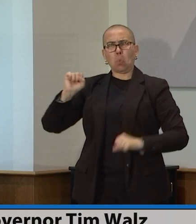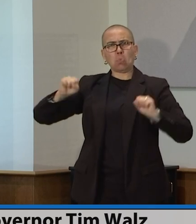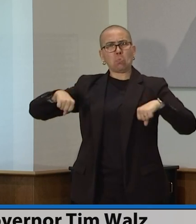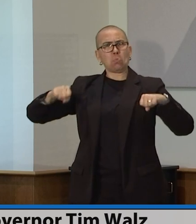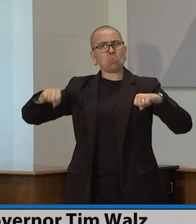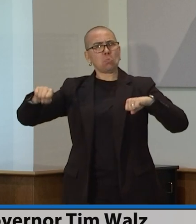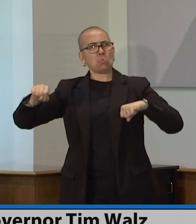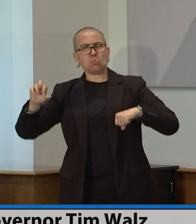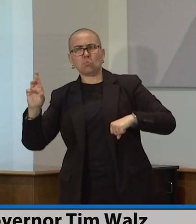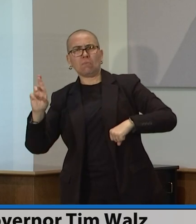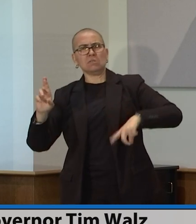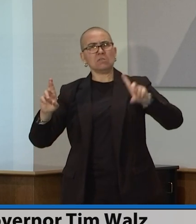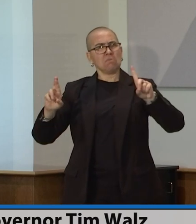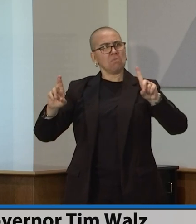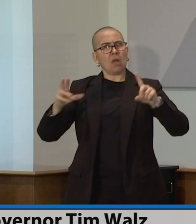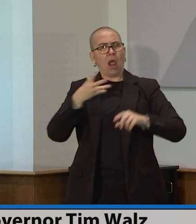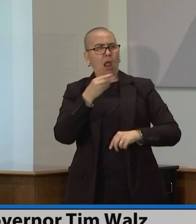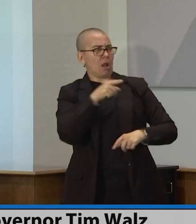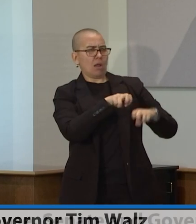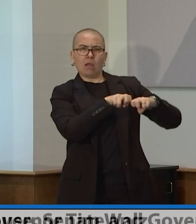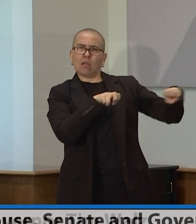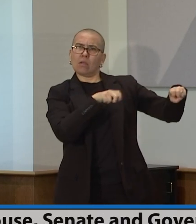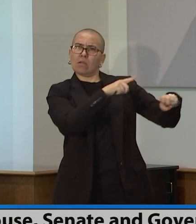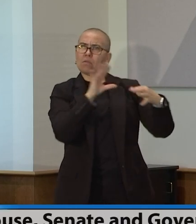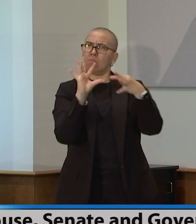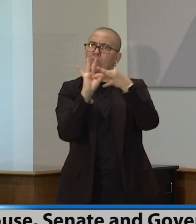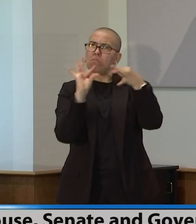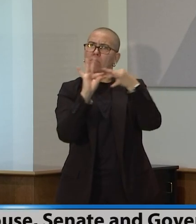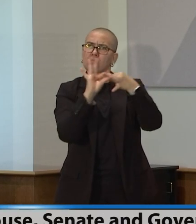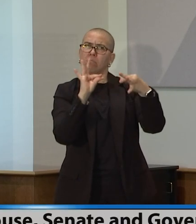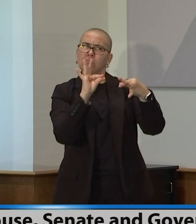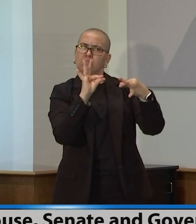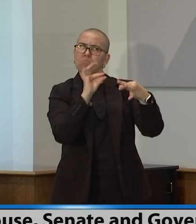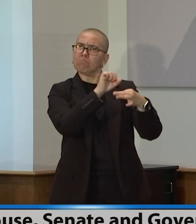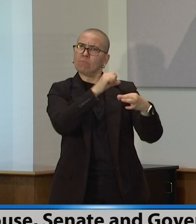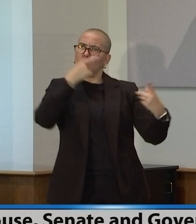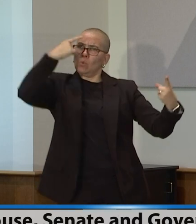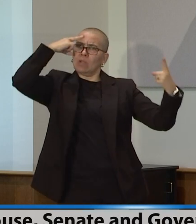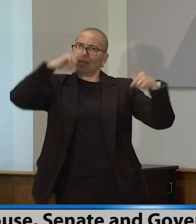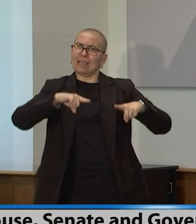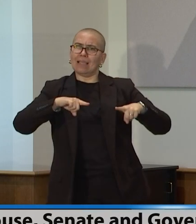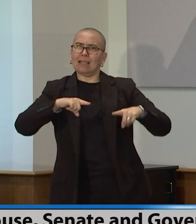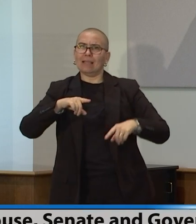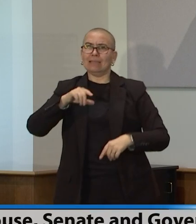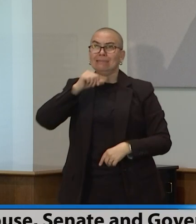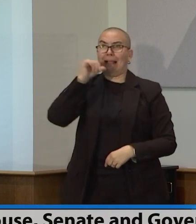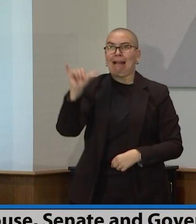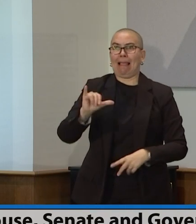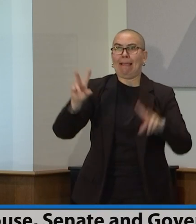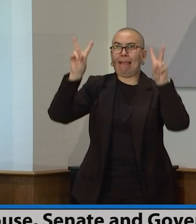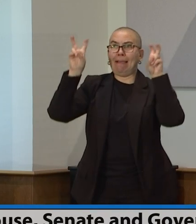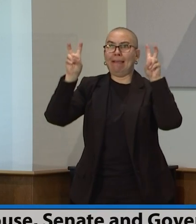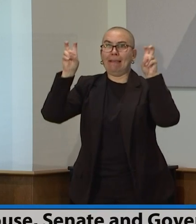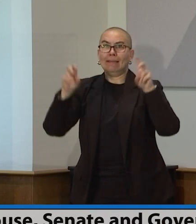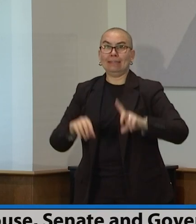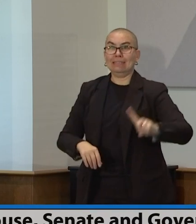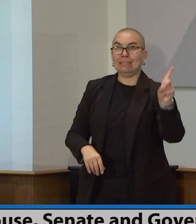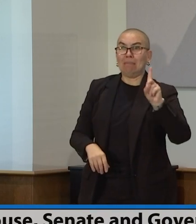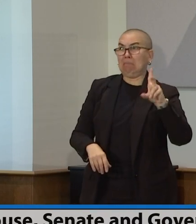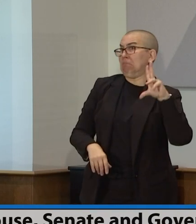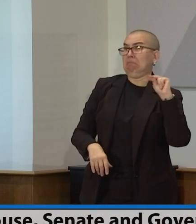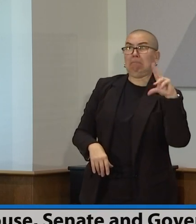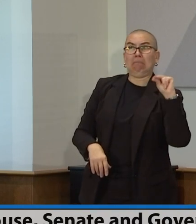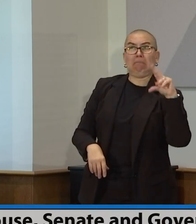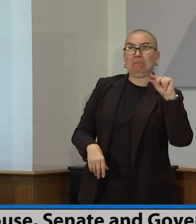It's the way I feel. It's not as if Democrats don't want to see tax relief for middle-class people. It's not as if Republicans don't like